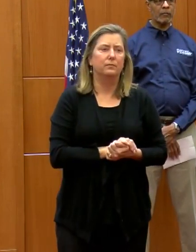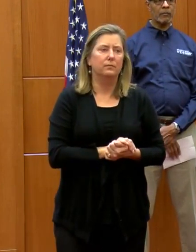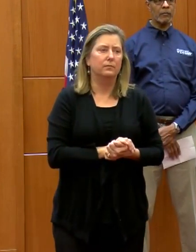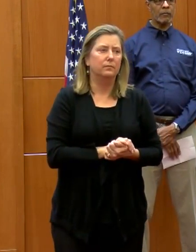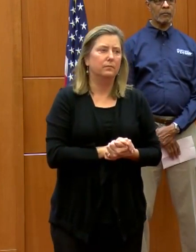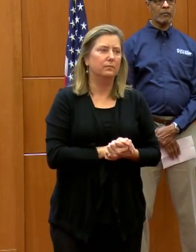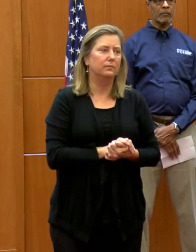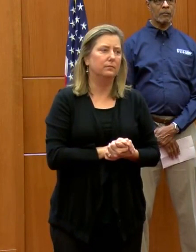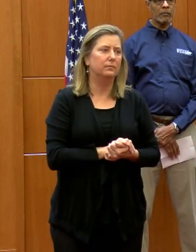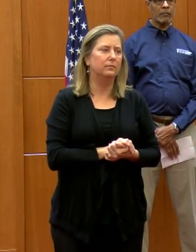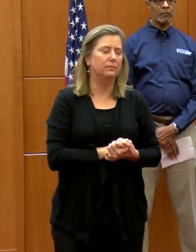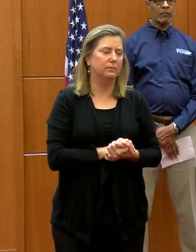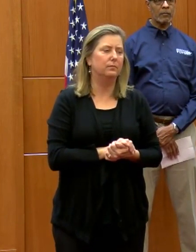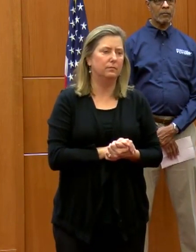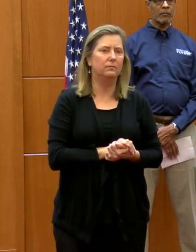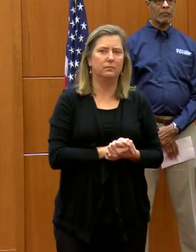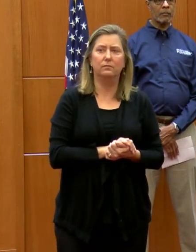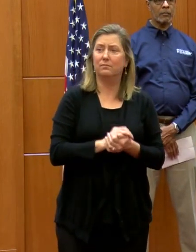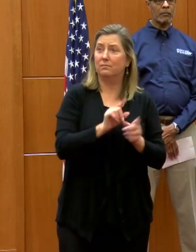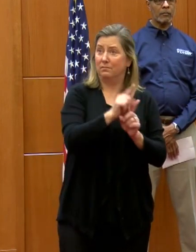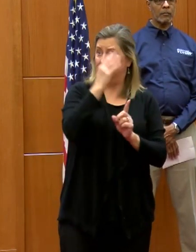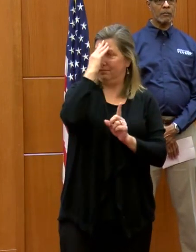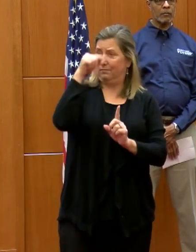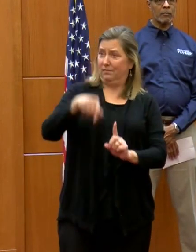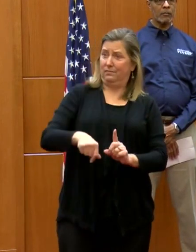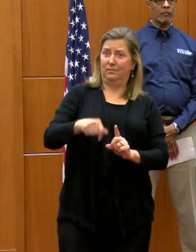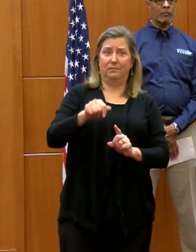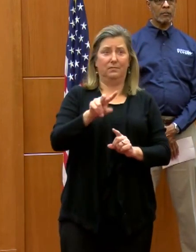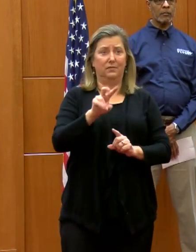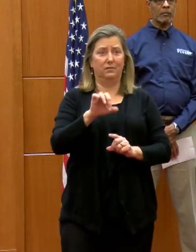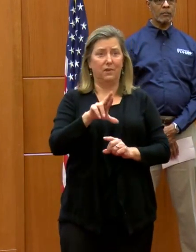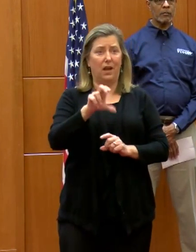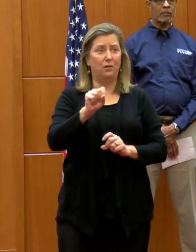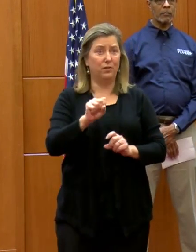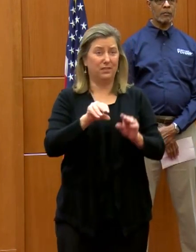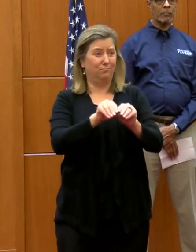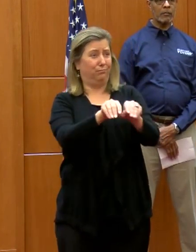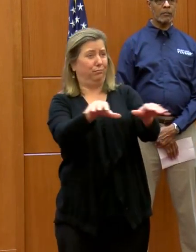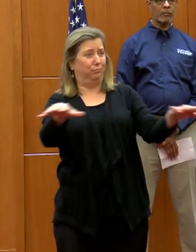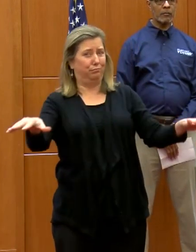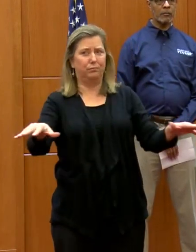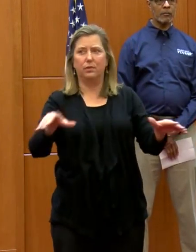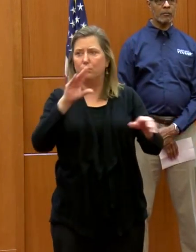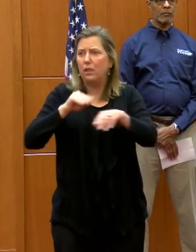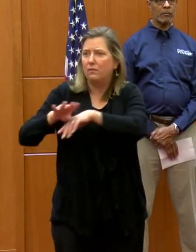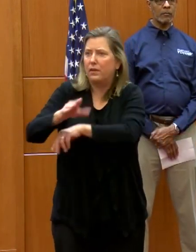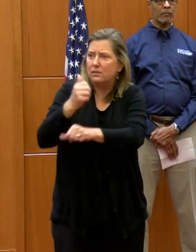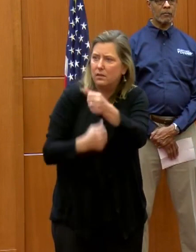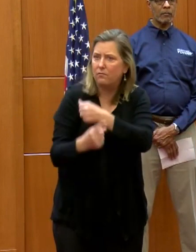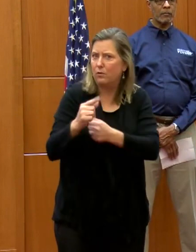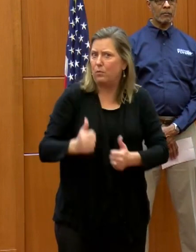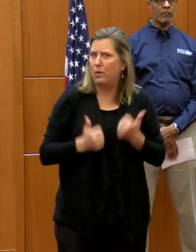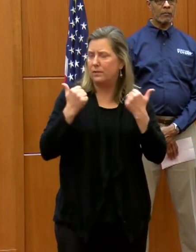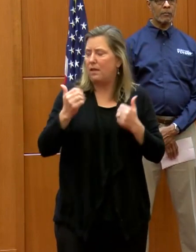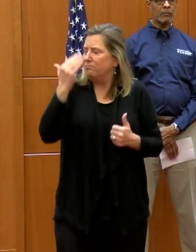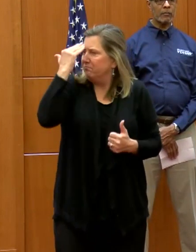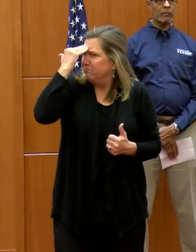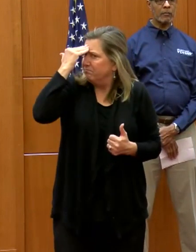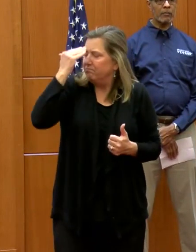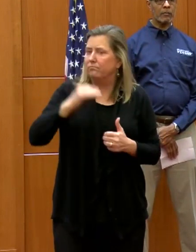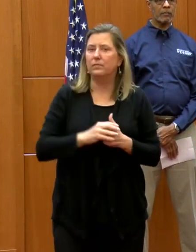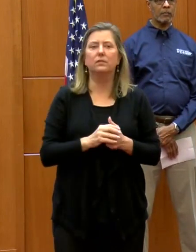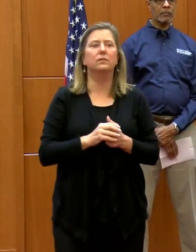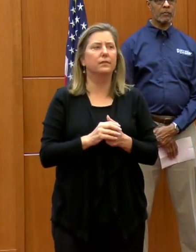this virus, this pandemic, is affecting everyone's lives. It is